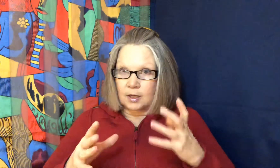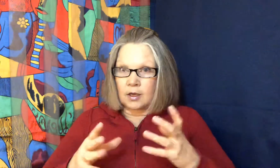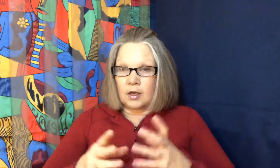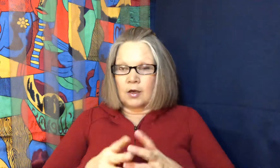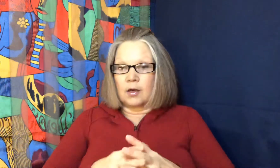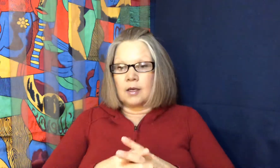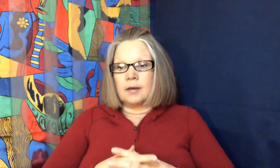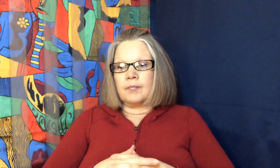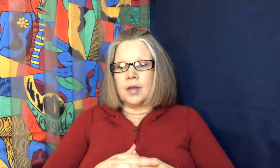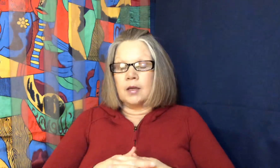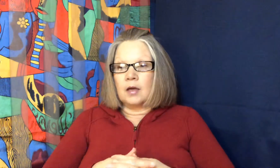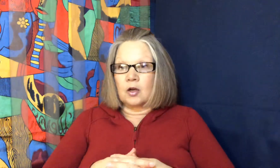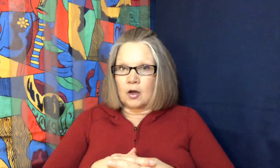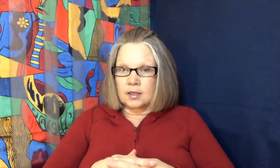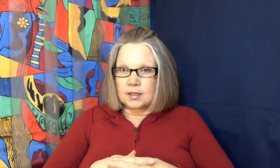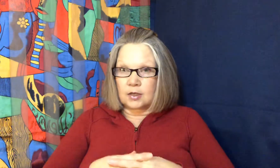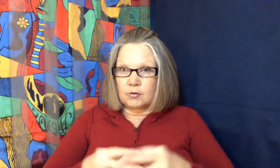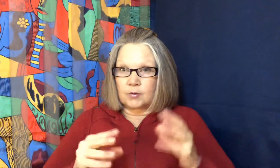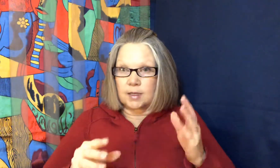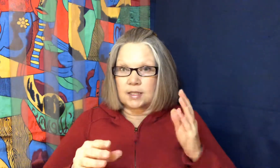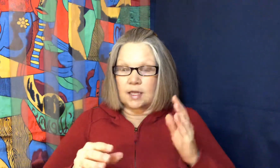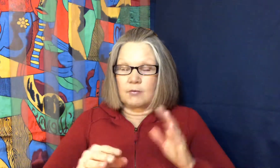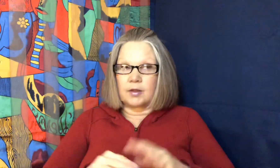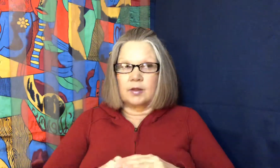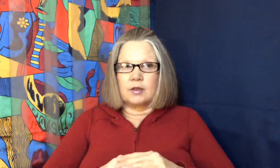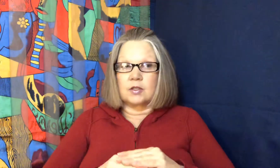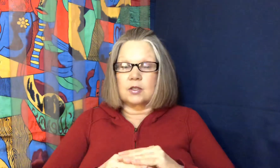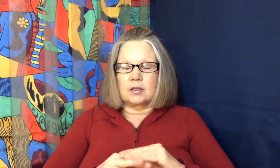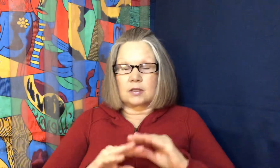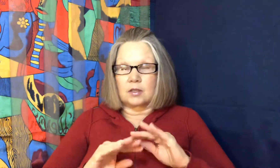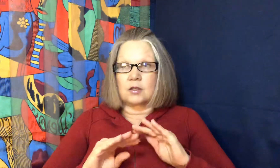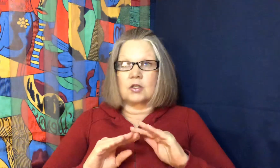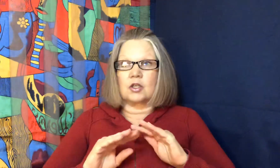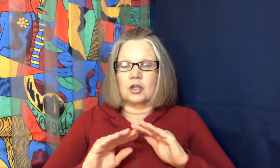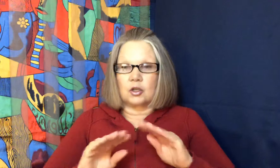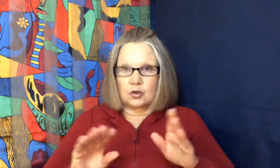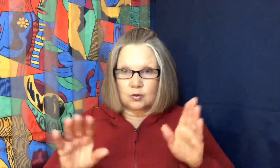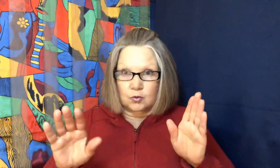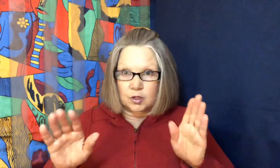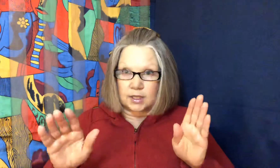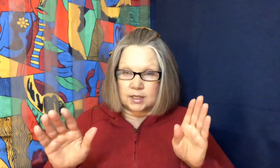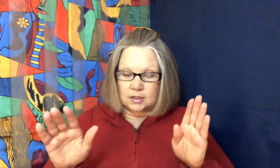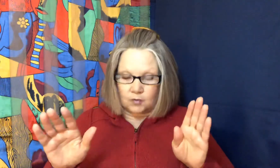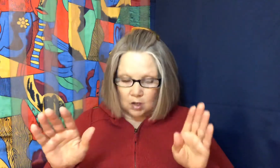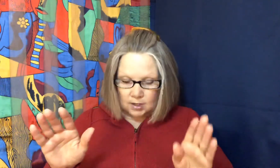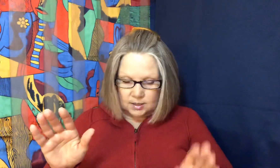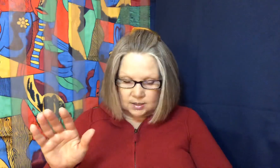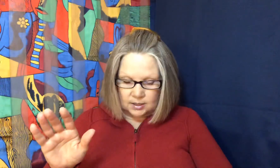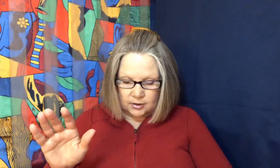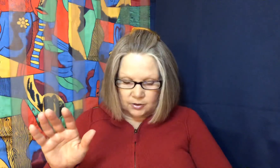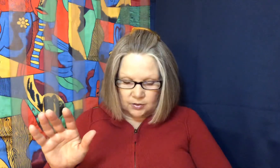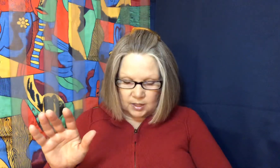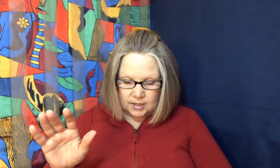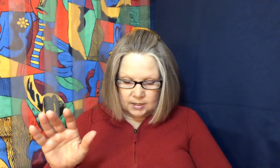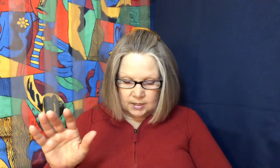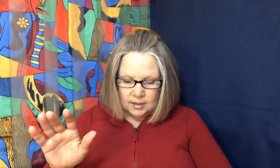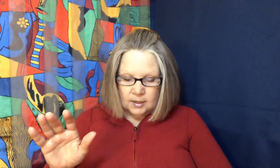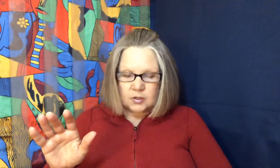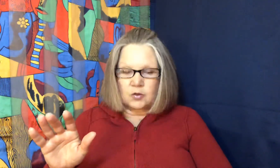a goddess that you would resonate with and there's there's a huge list of goddesses here you guys so you